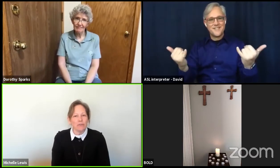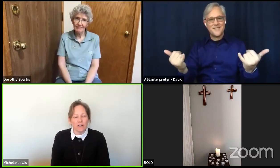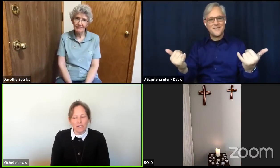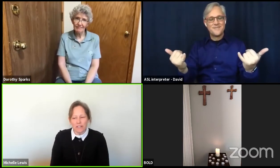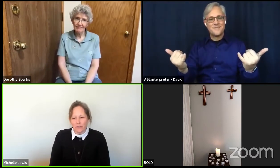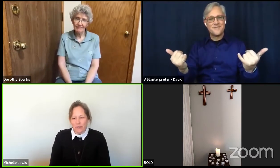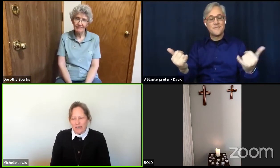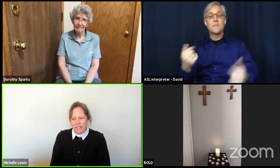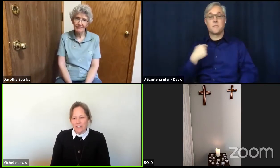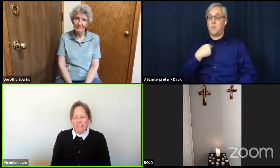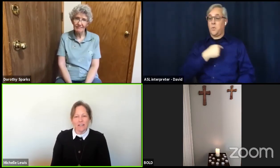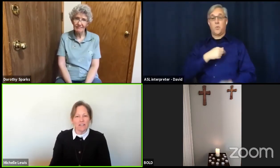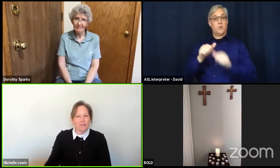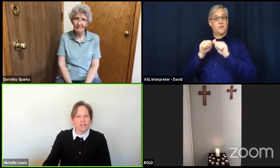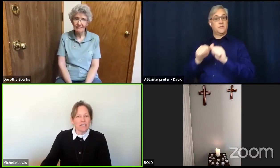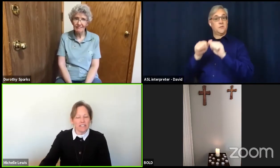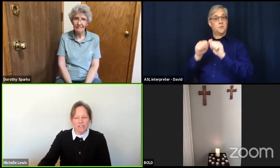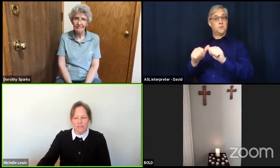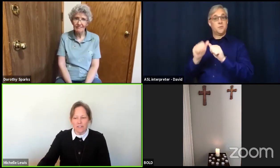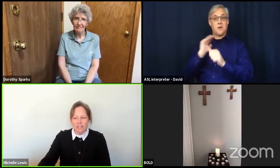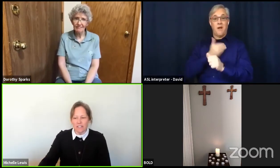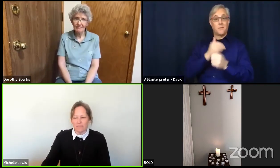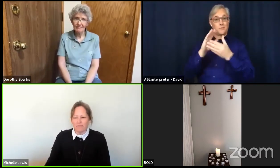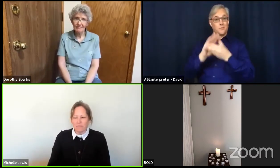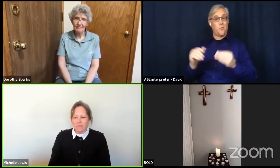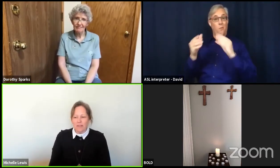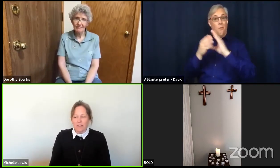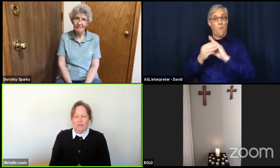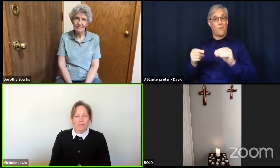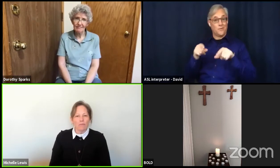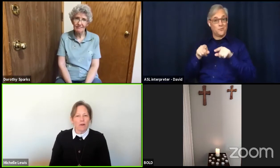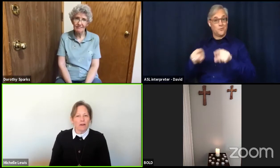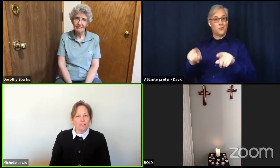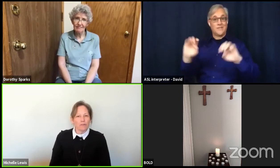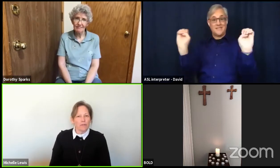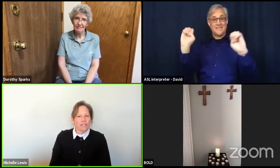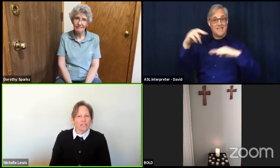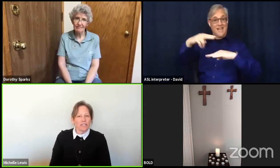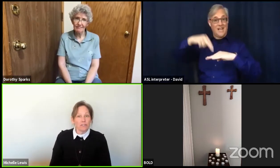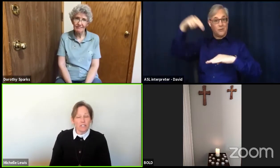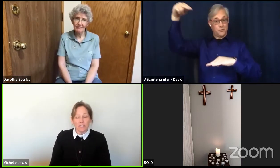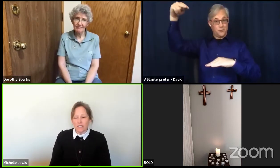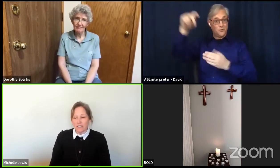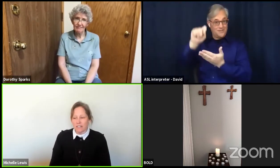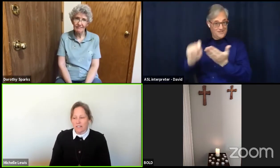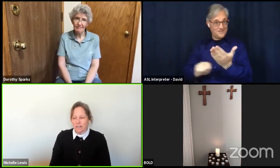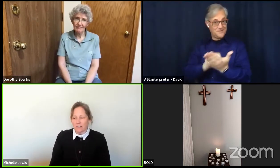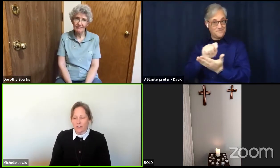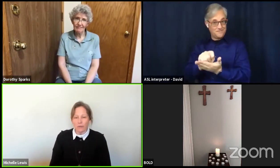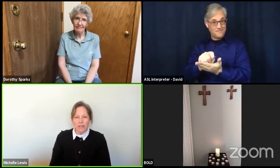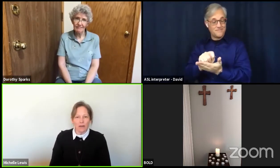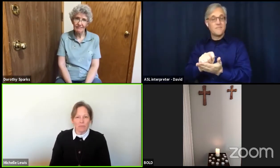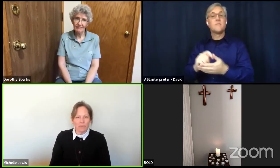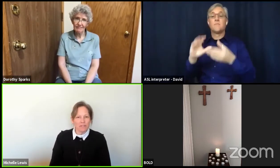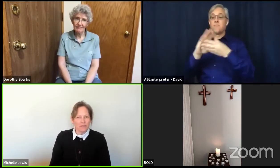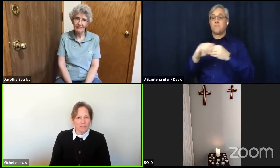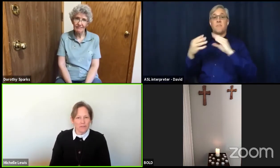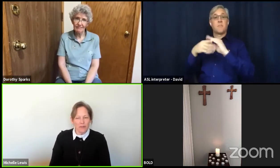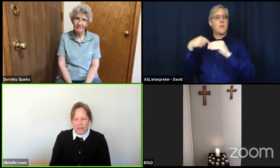stories during this Easter season, stories of Jesus showing up to be